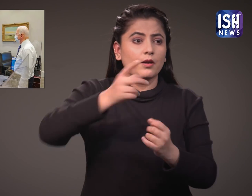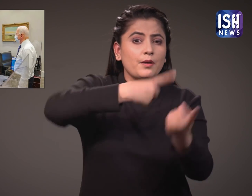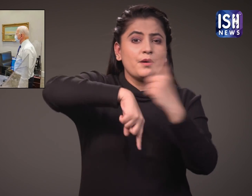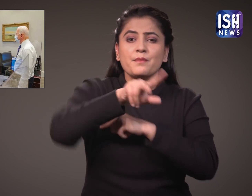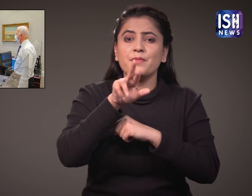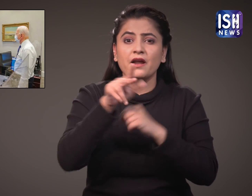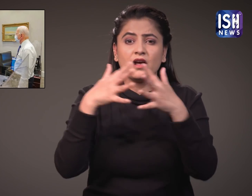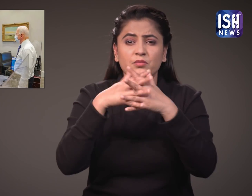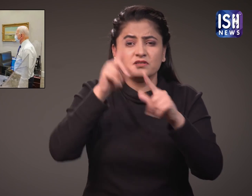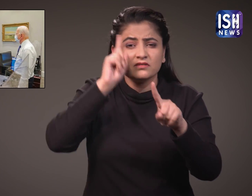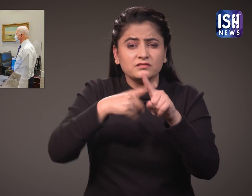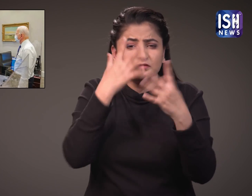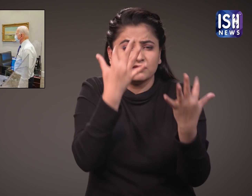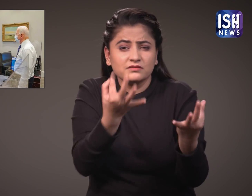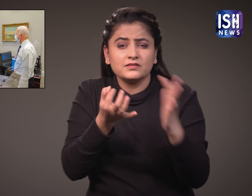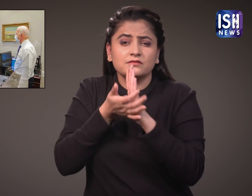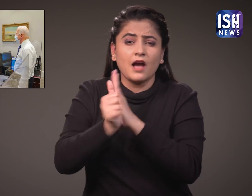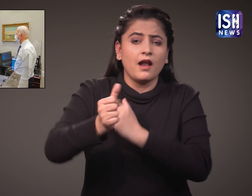ingenuity, nothing is impossible.